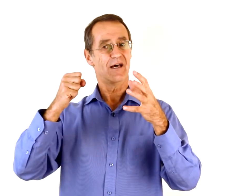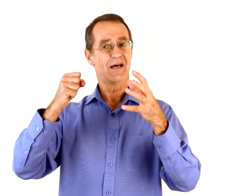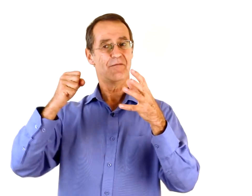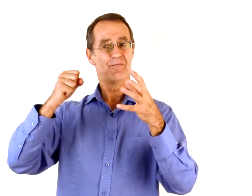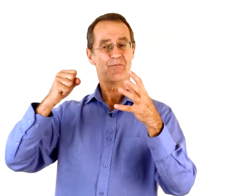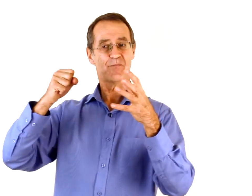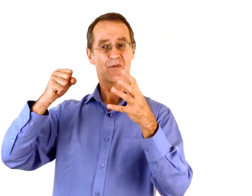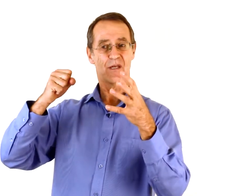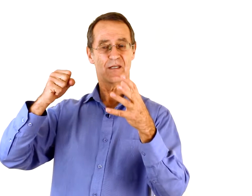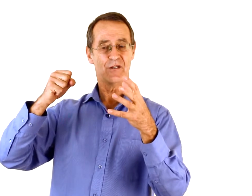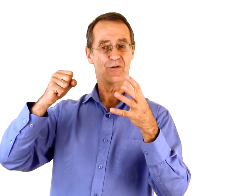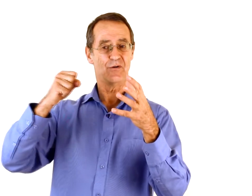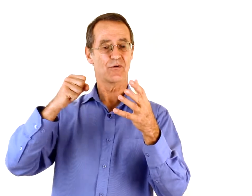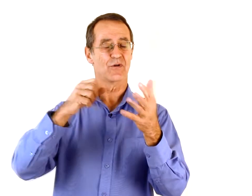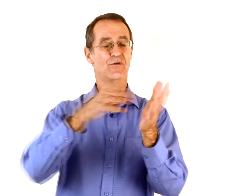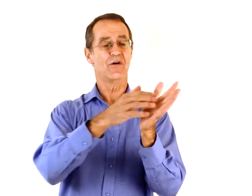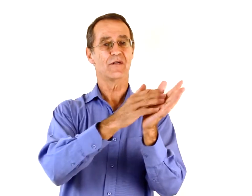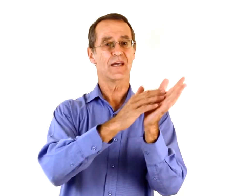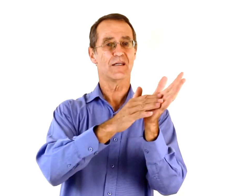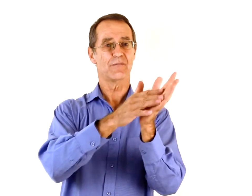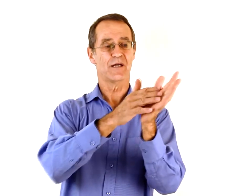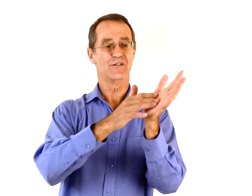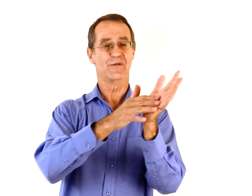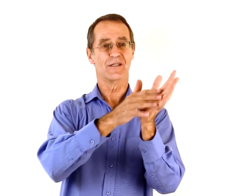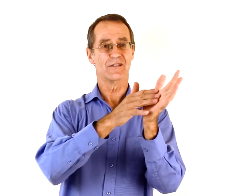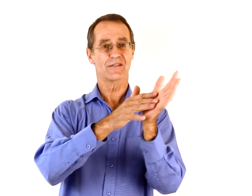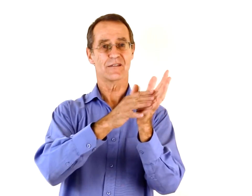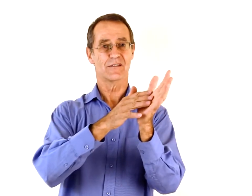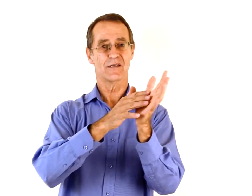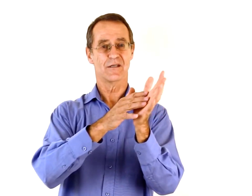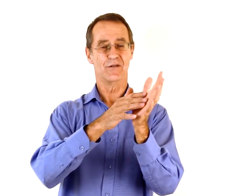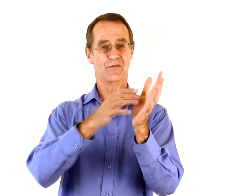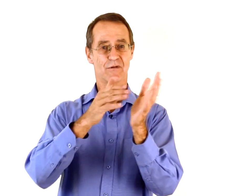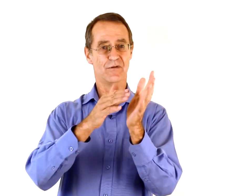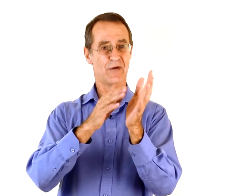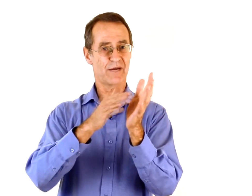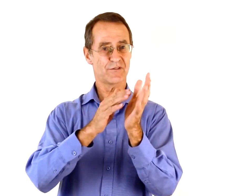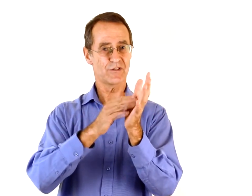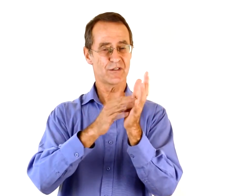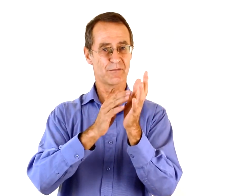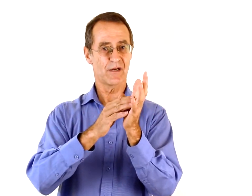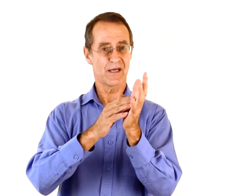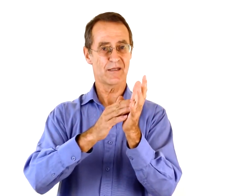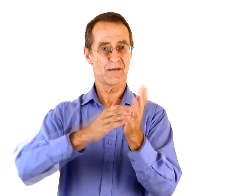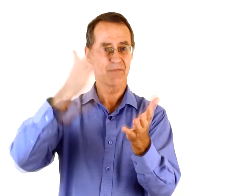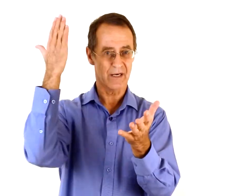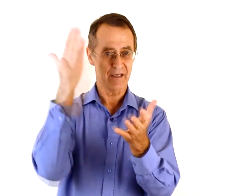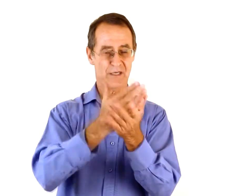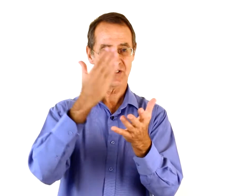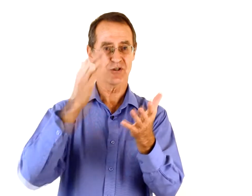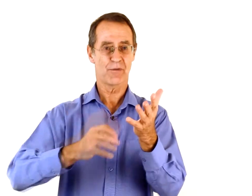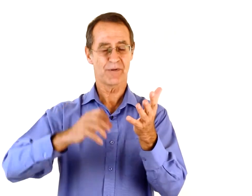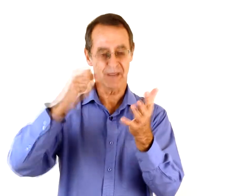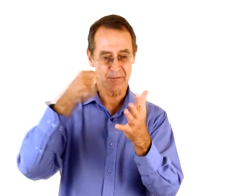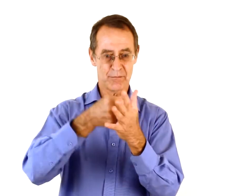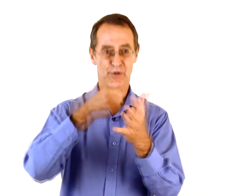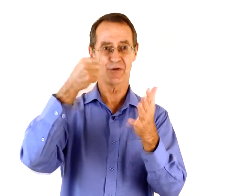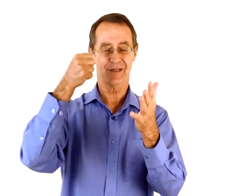you don't get it by doing this. You have to stimulate them by chopping, burning,